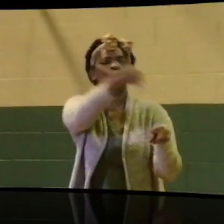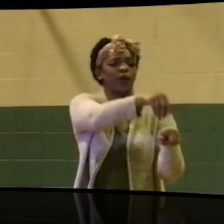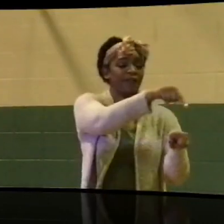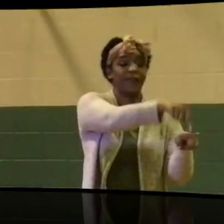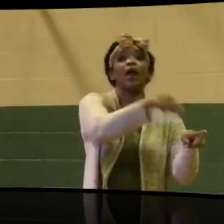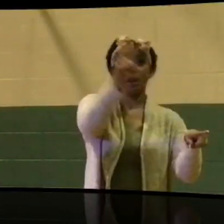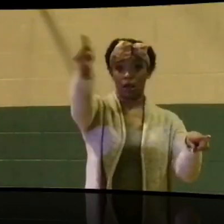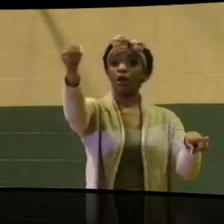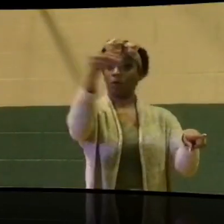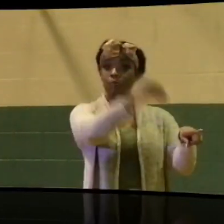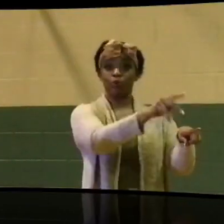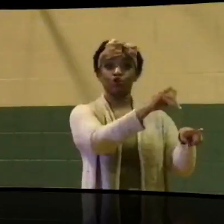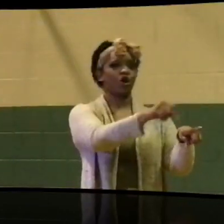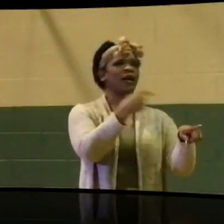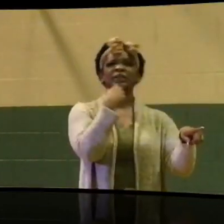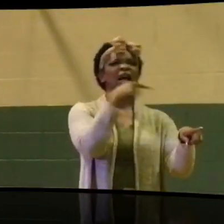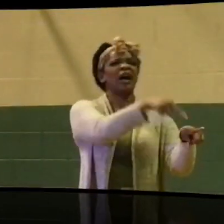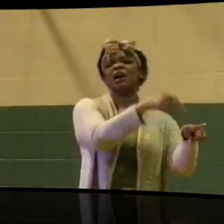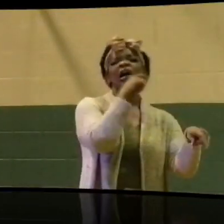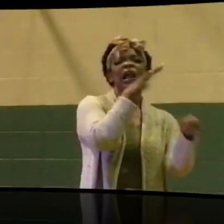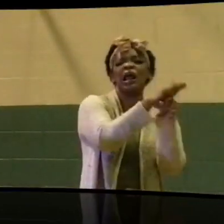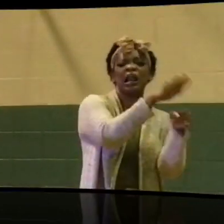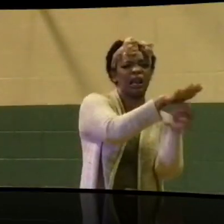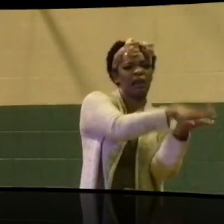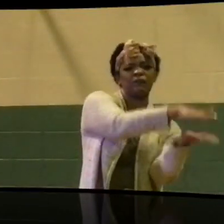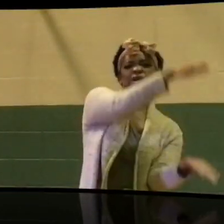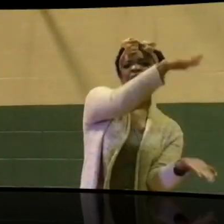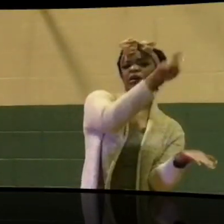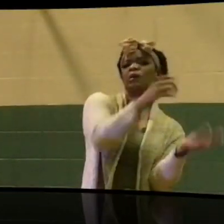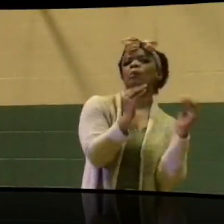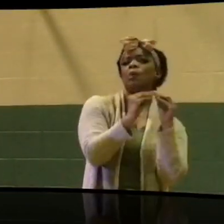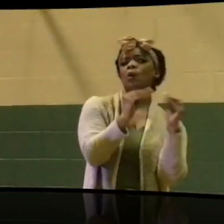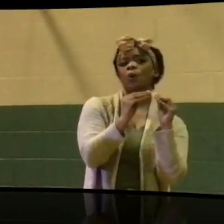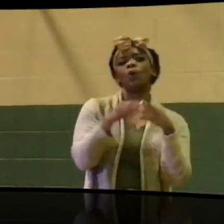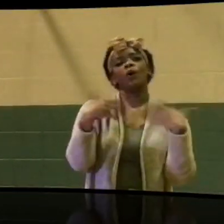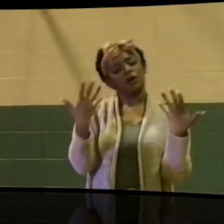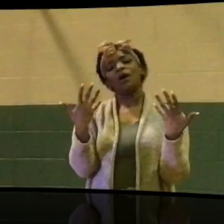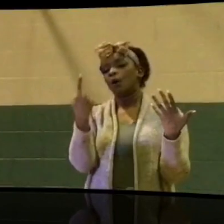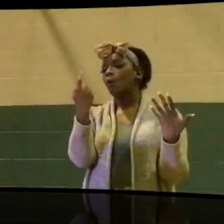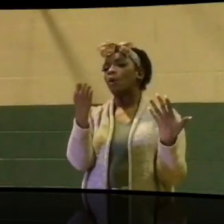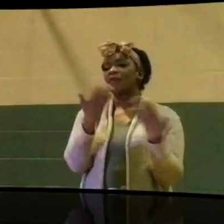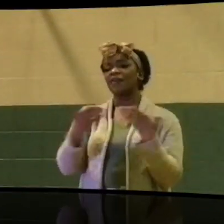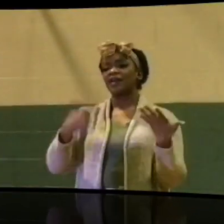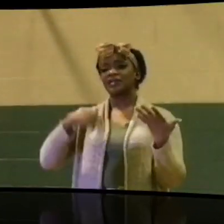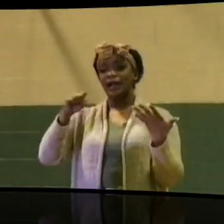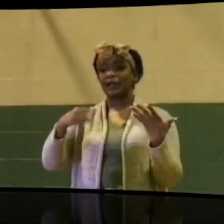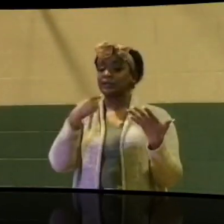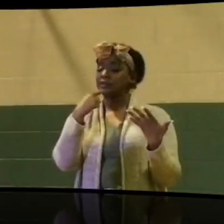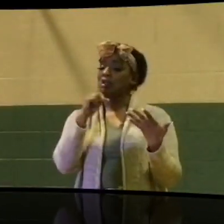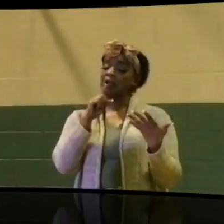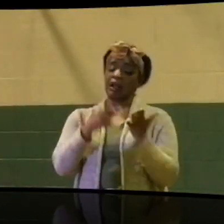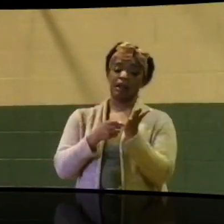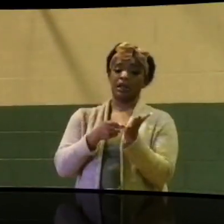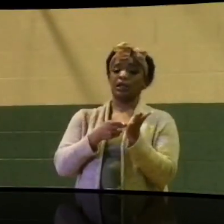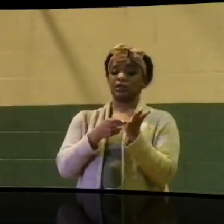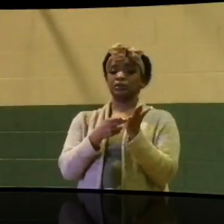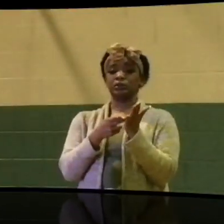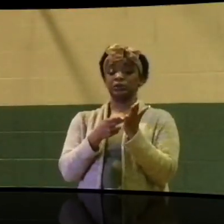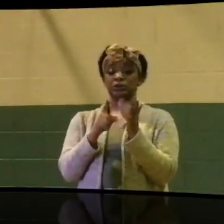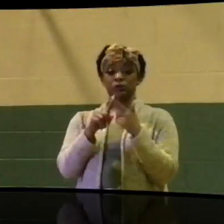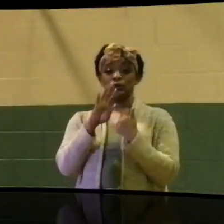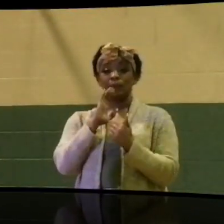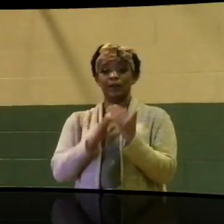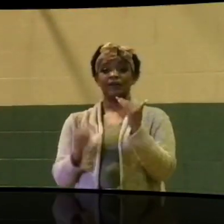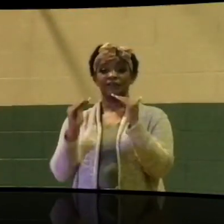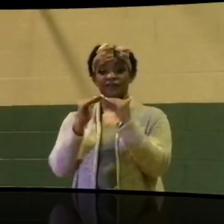they put it there, and then the dirt's not high enough. One of the things I can say, in all fairness, we